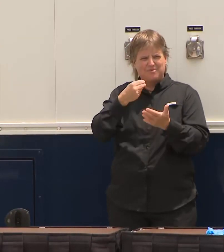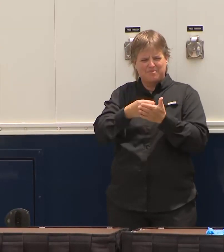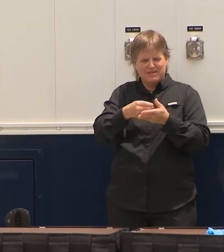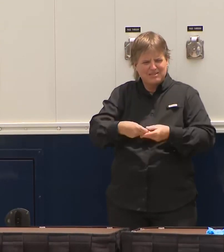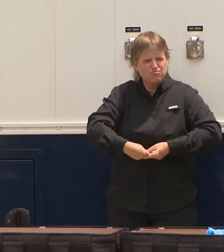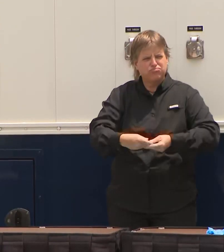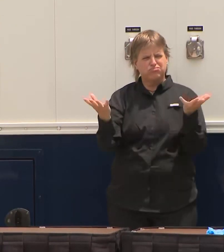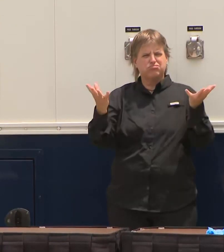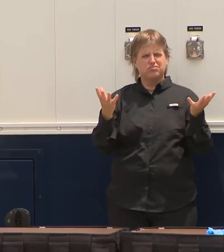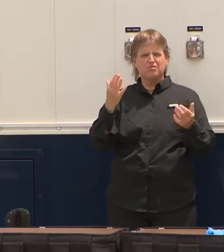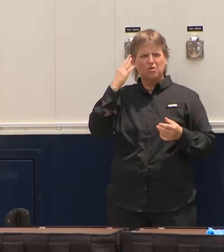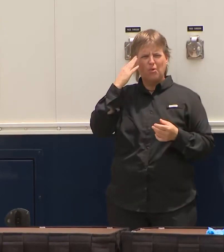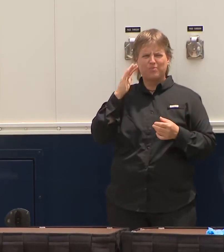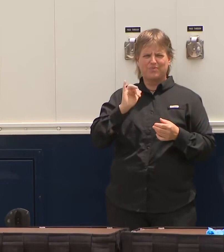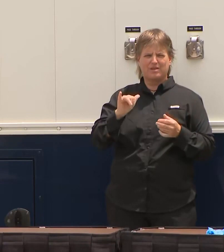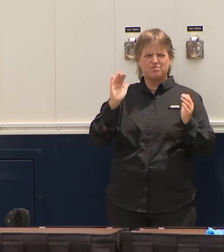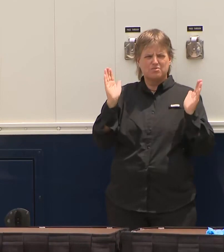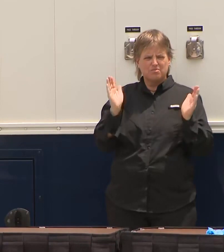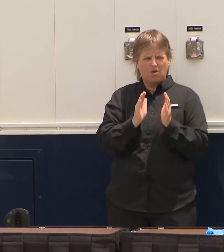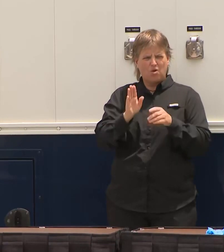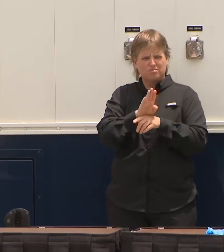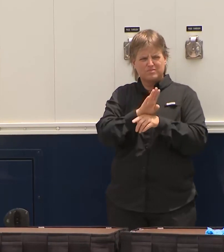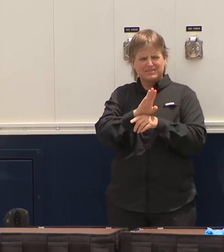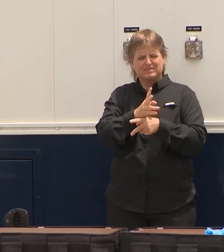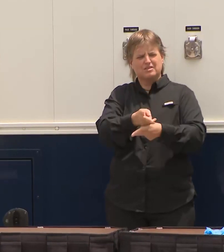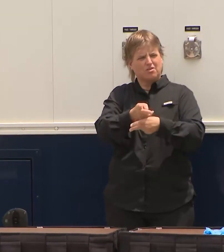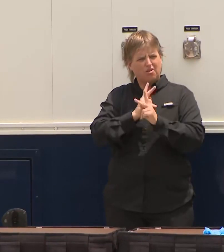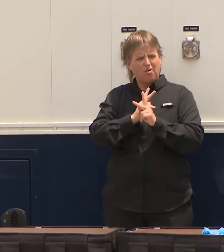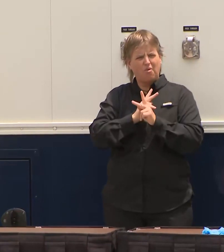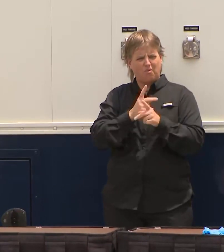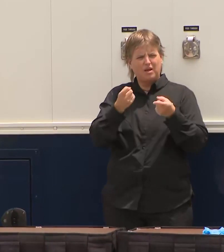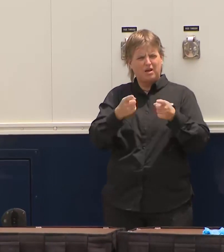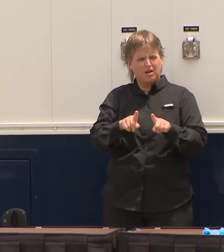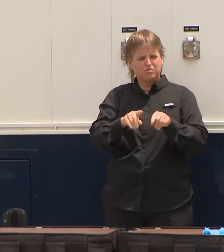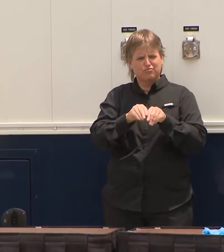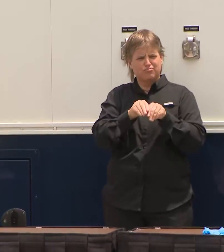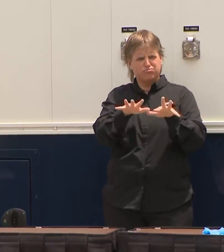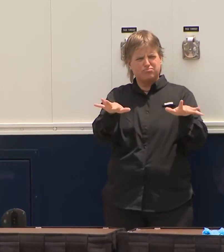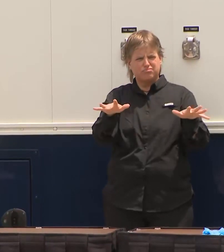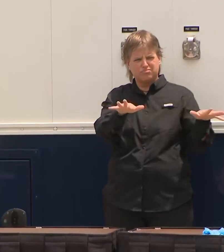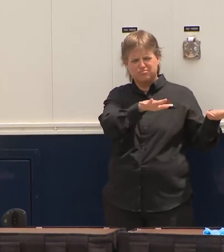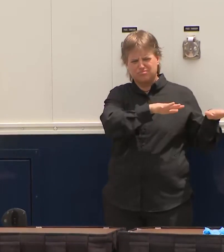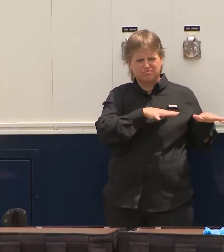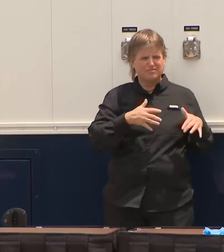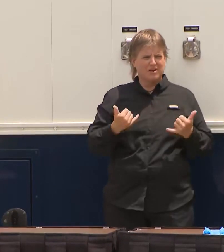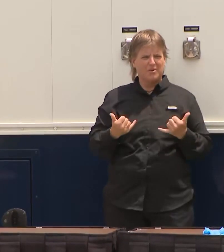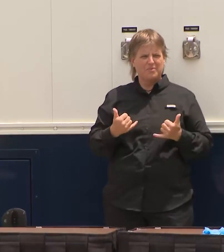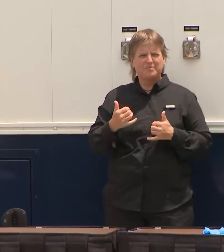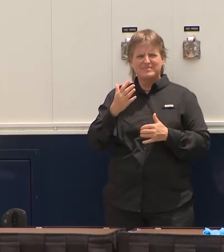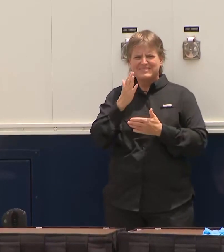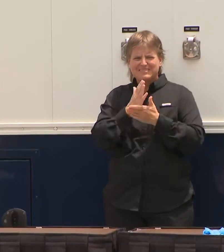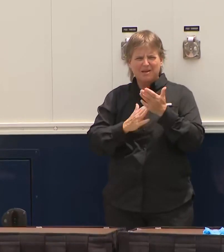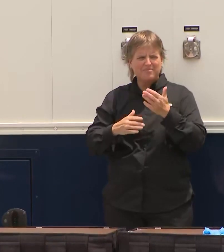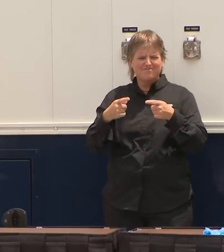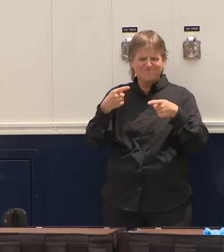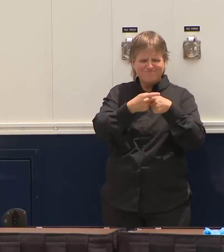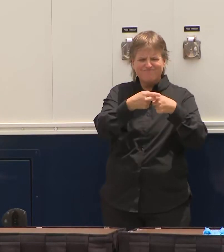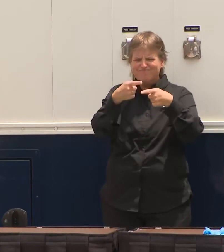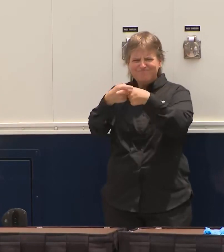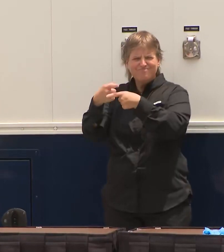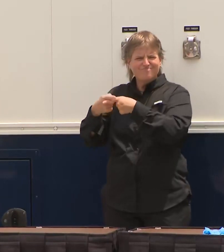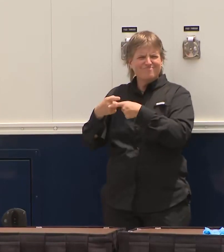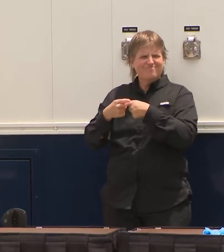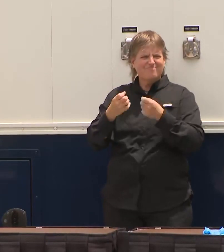gotten that out and even though there's been some complications to it for for government work I mean it's amazing that they've been able to get that many out